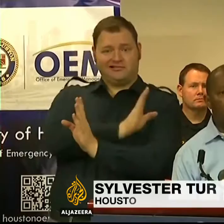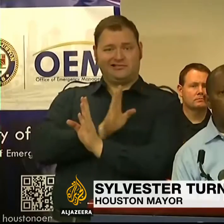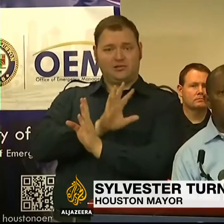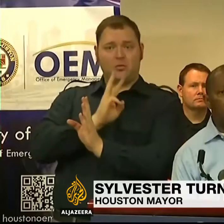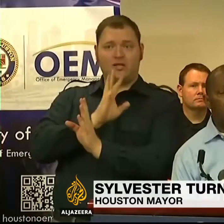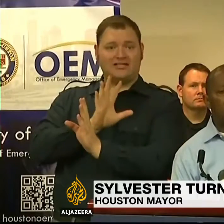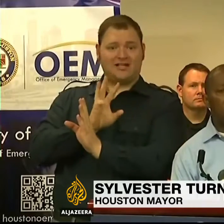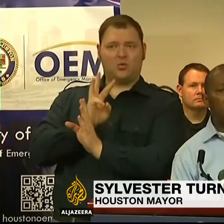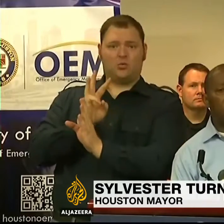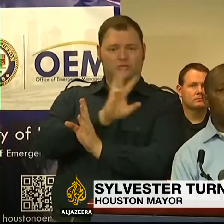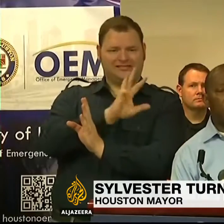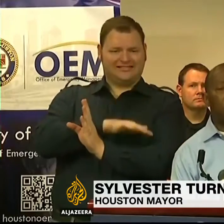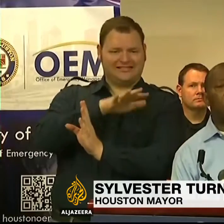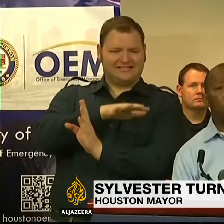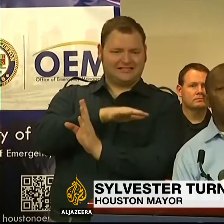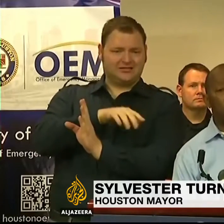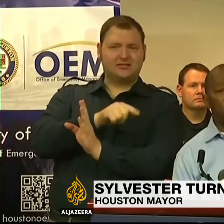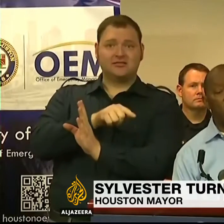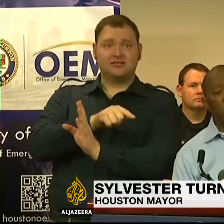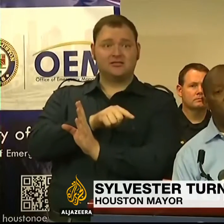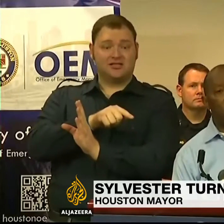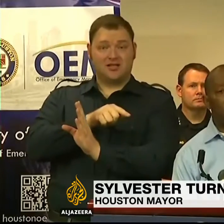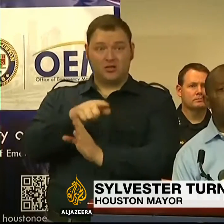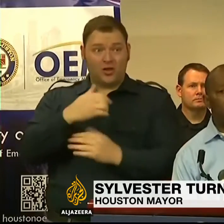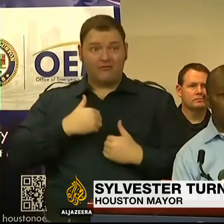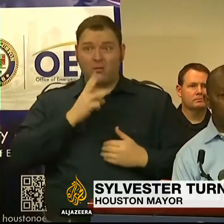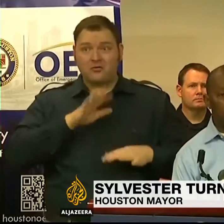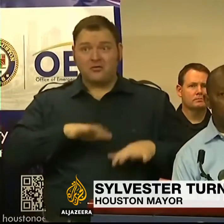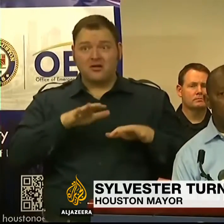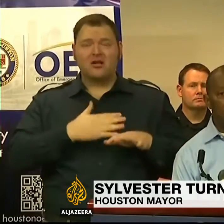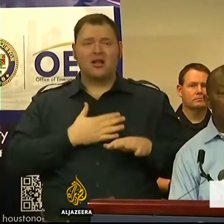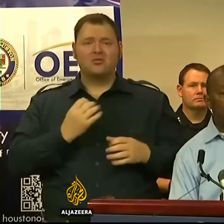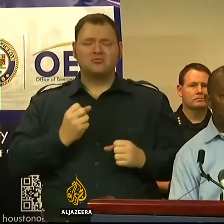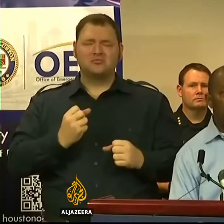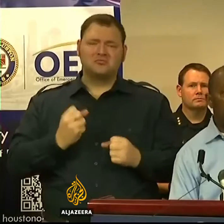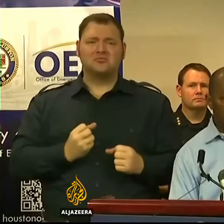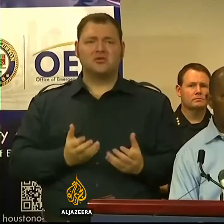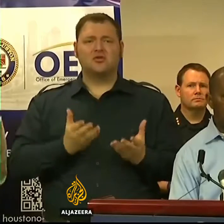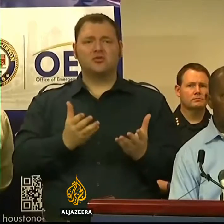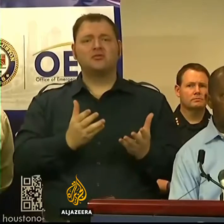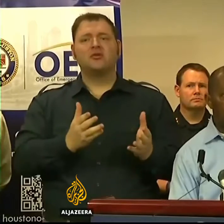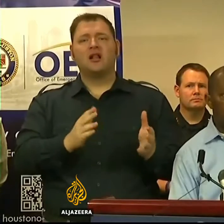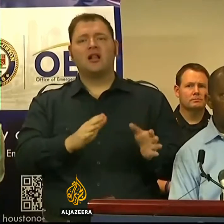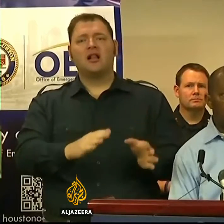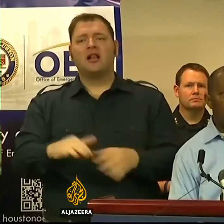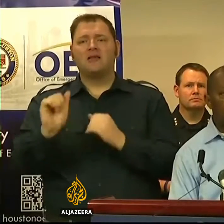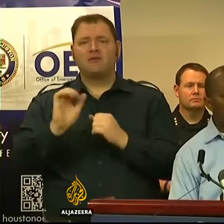in your home I'm going to encourage you in the strongest of terms to leave your homes